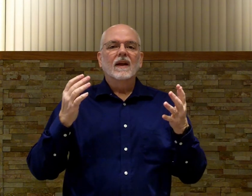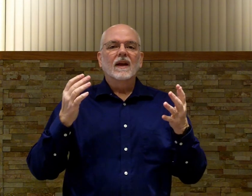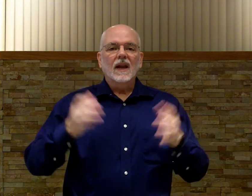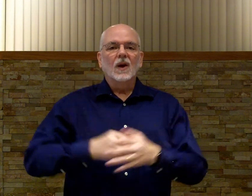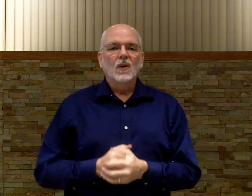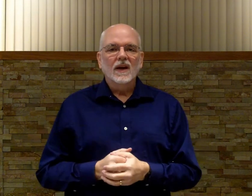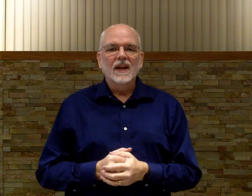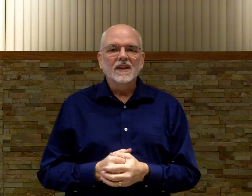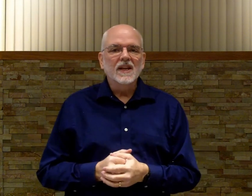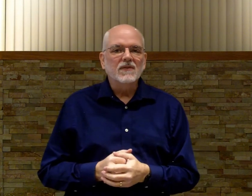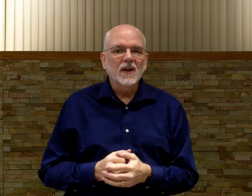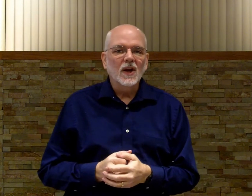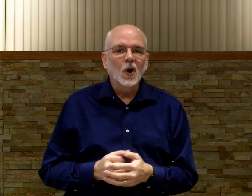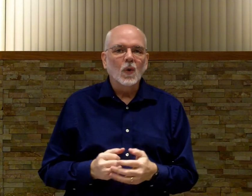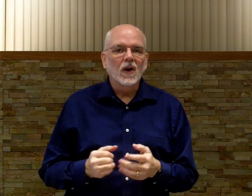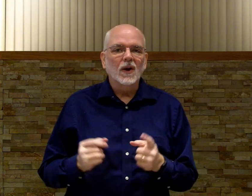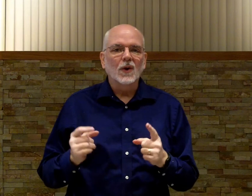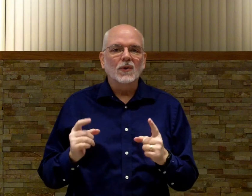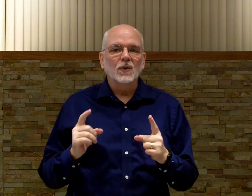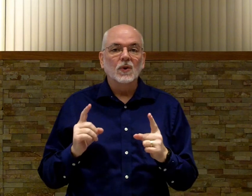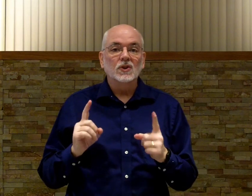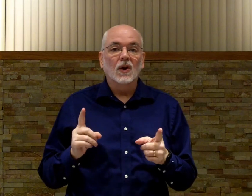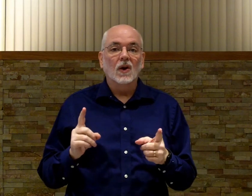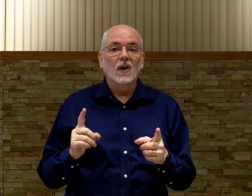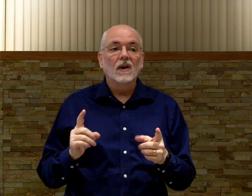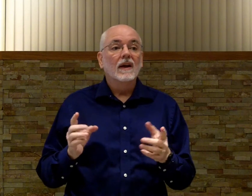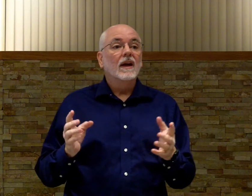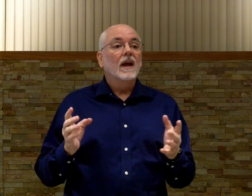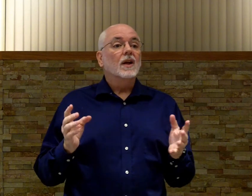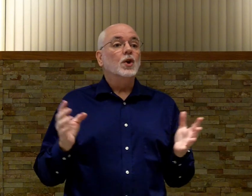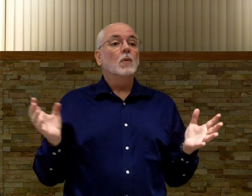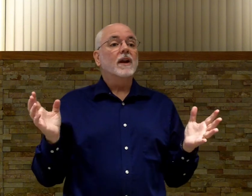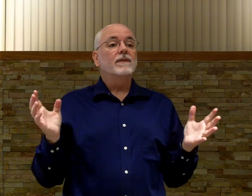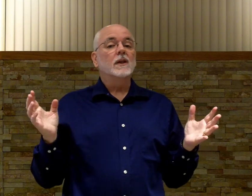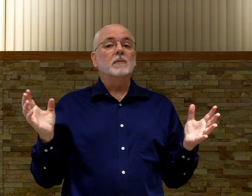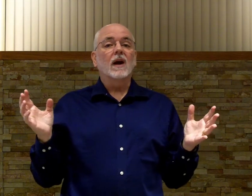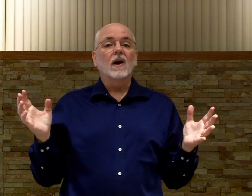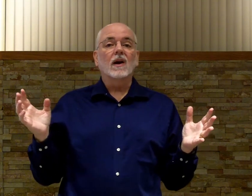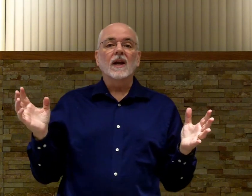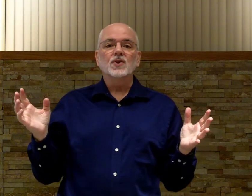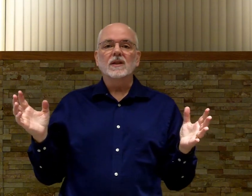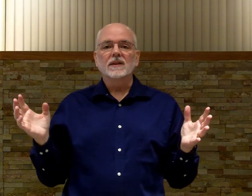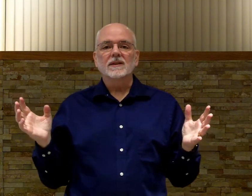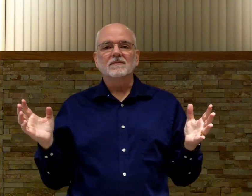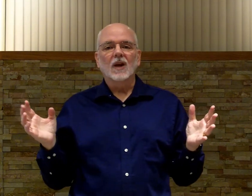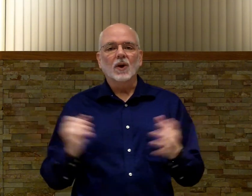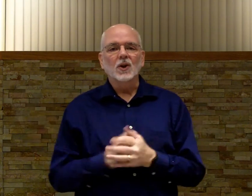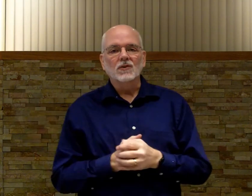Hello. In this video, we're going to go through the psalm, Nobody Fills My Heart Like Jesus. And we're going to do the